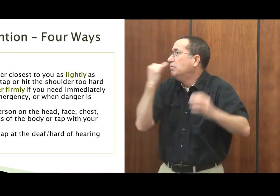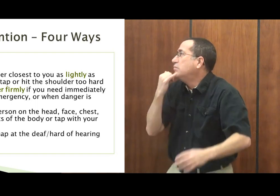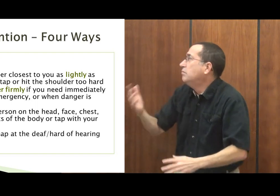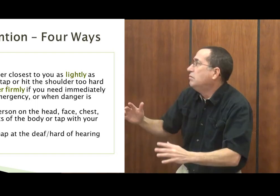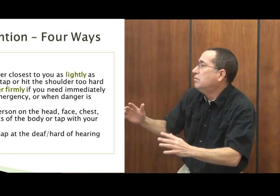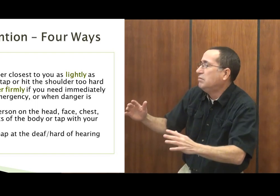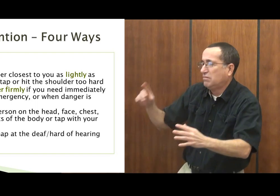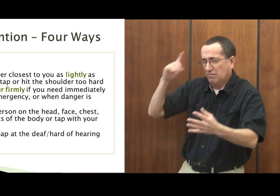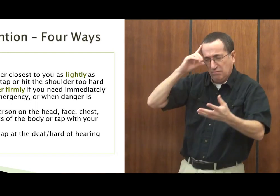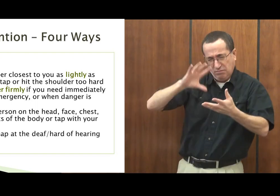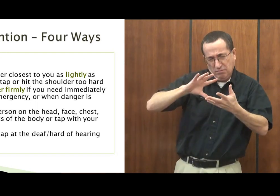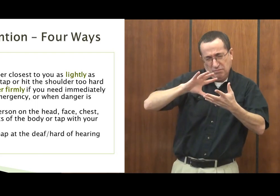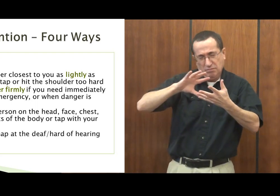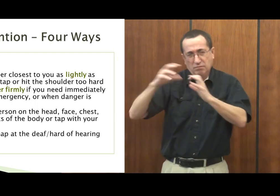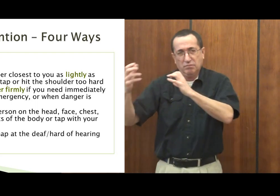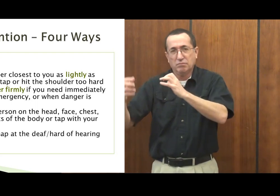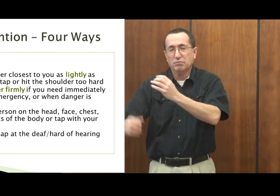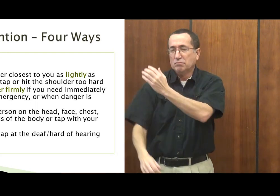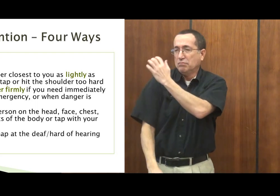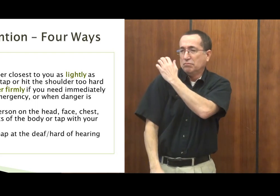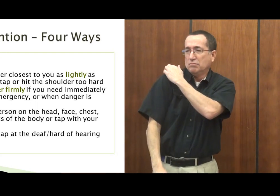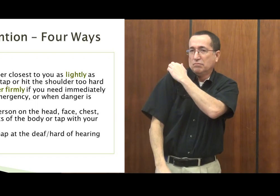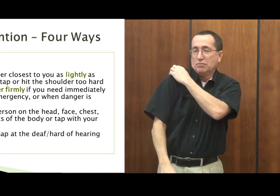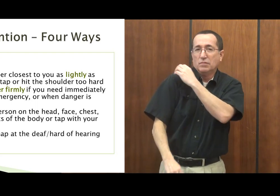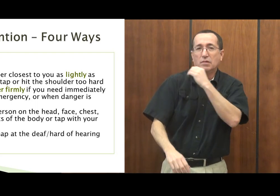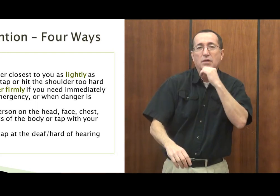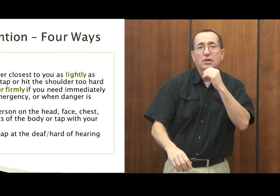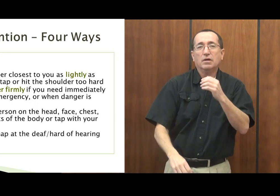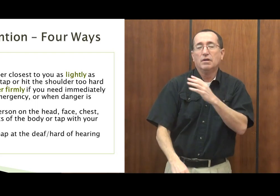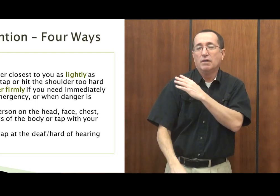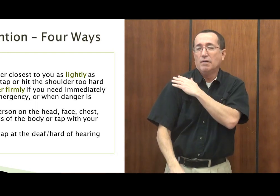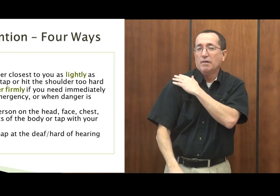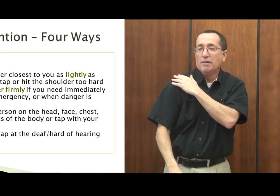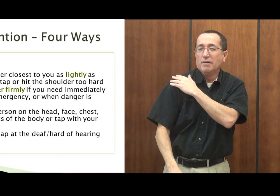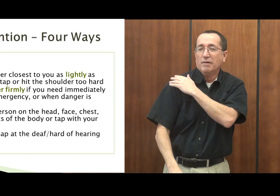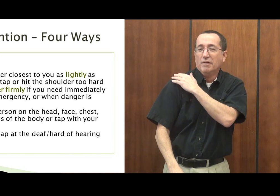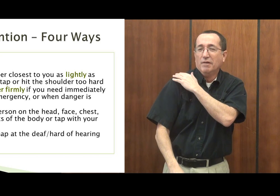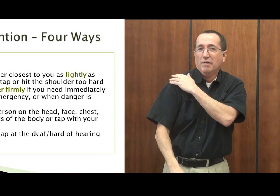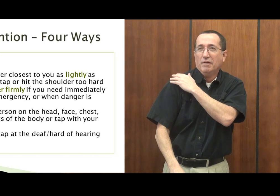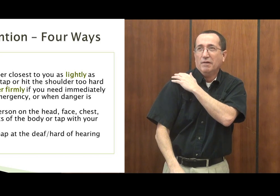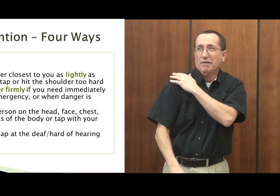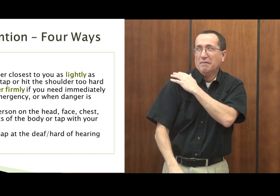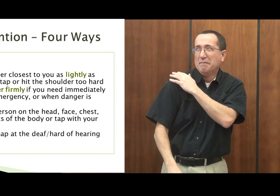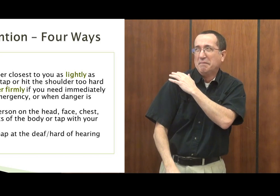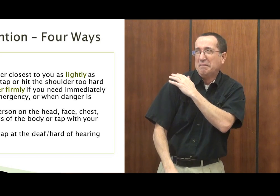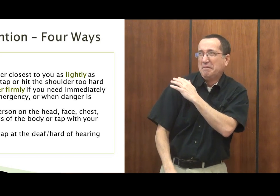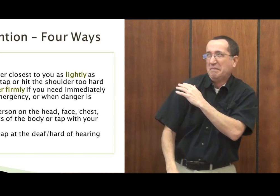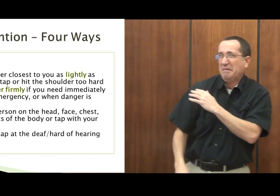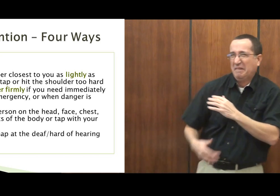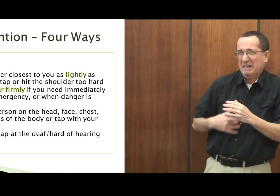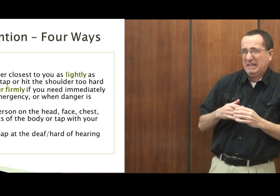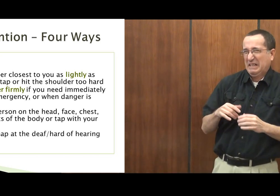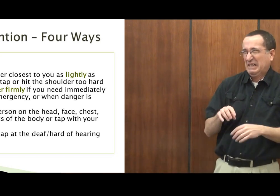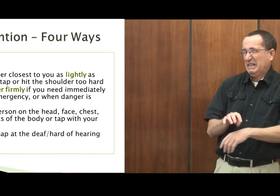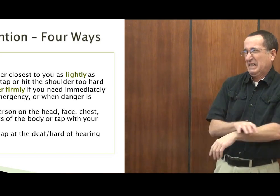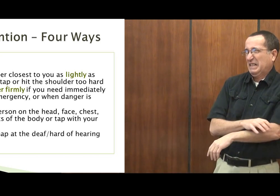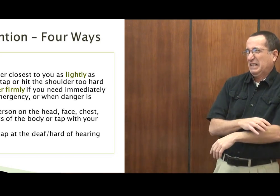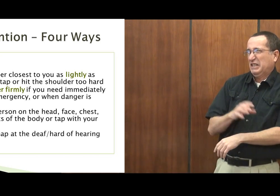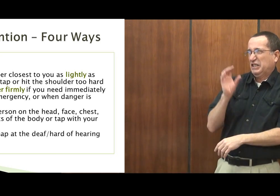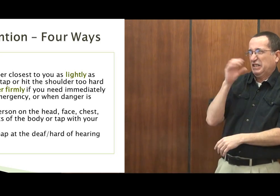emergency is happening if someone is trying to get their attention that fast. It's a nice light tap, just a quick light tap. Not too